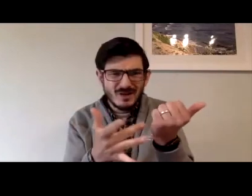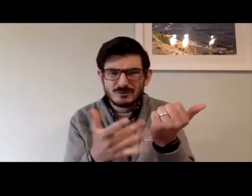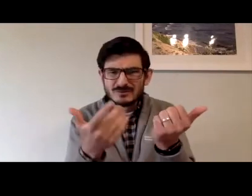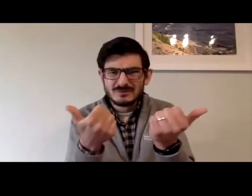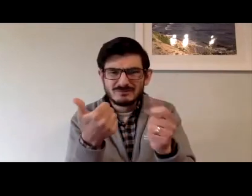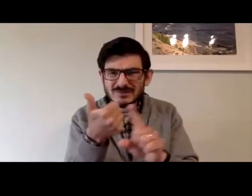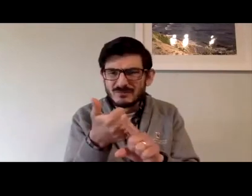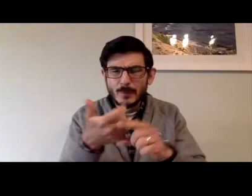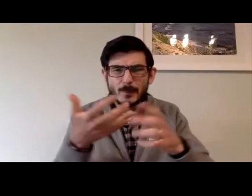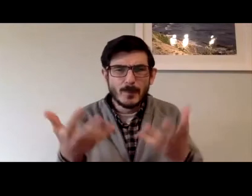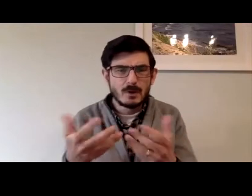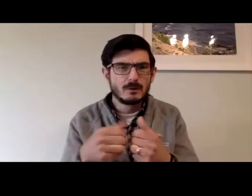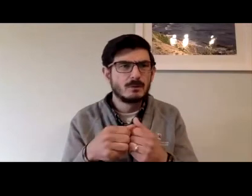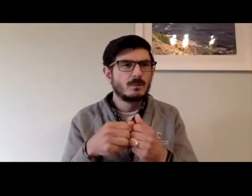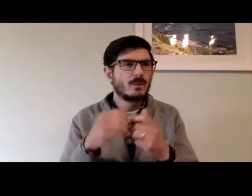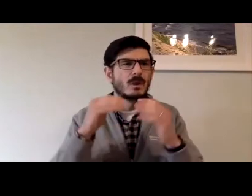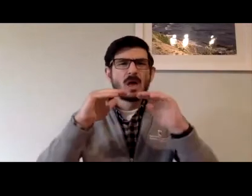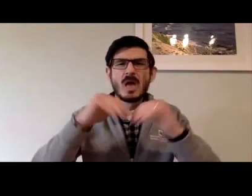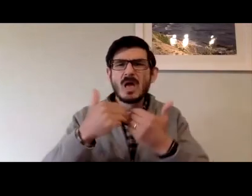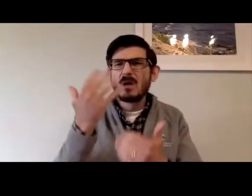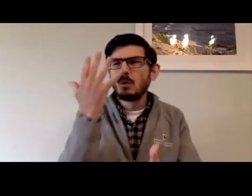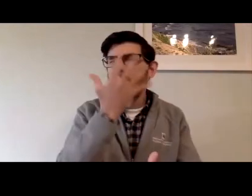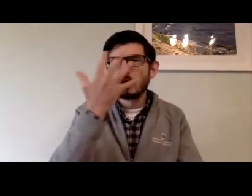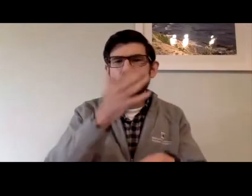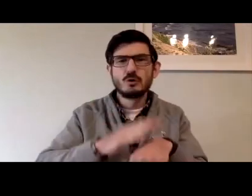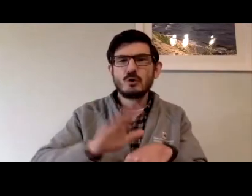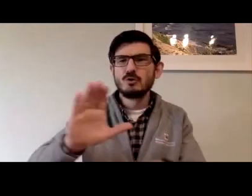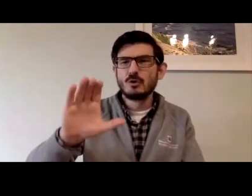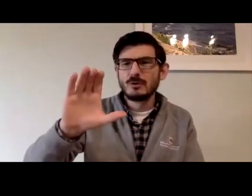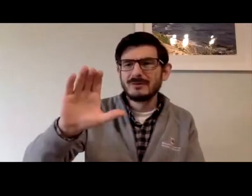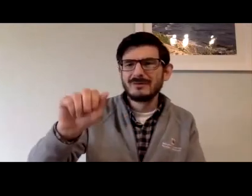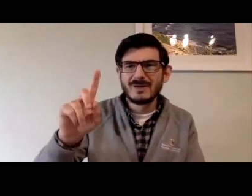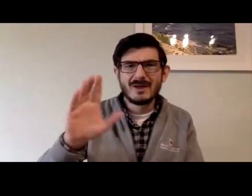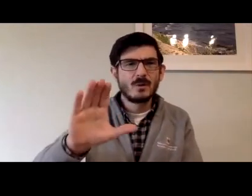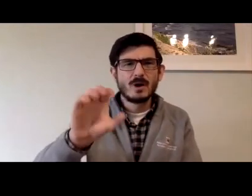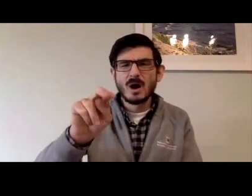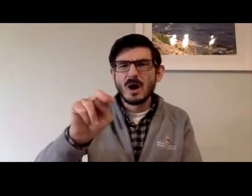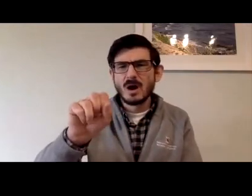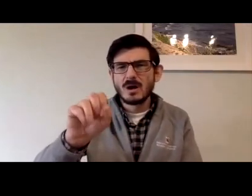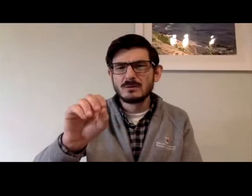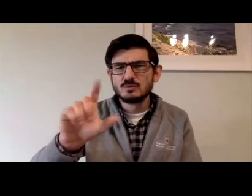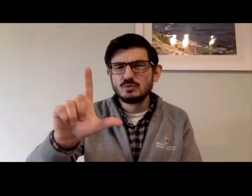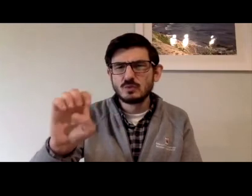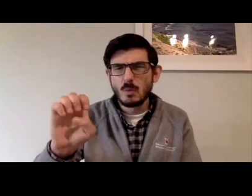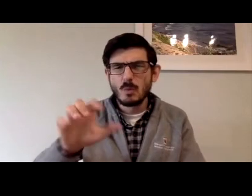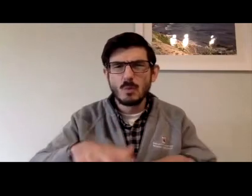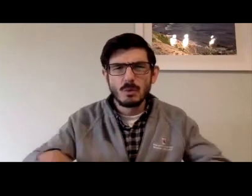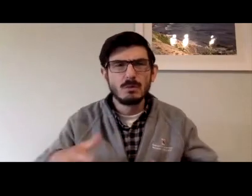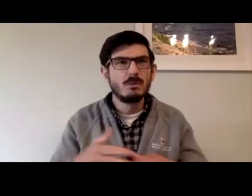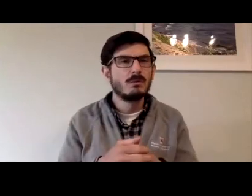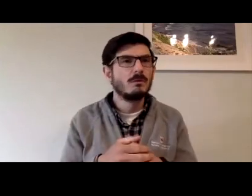to look into the information, the technology that exists and exactly how it would look